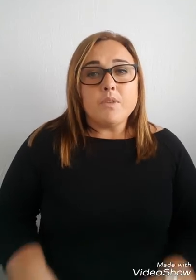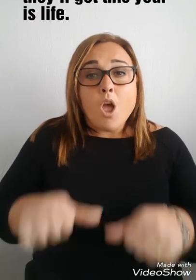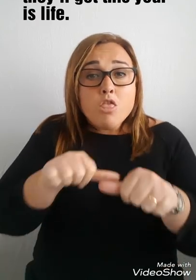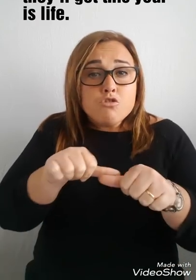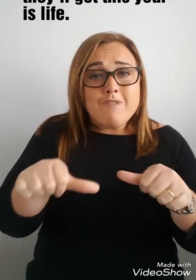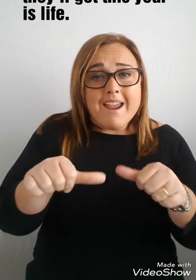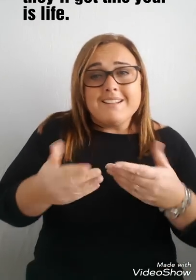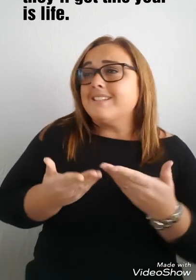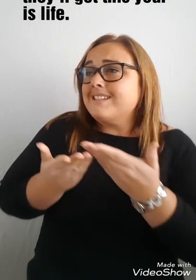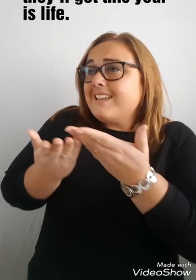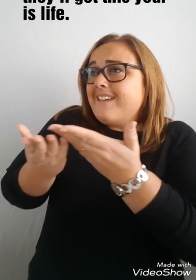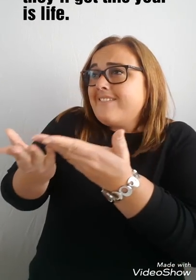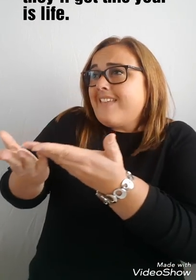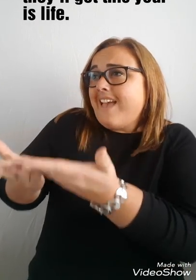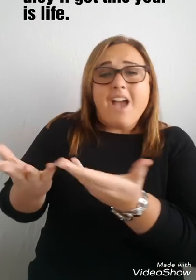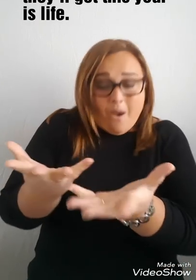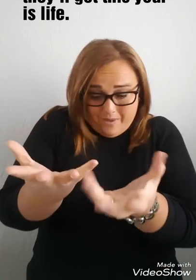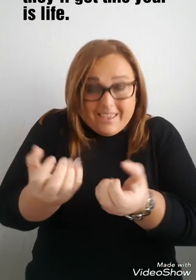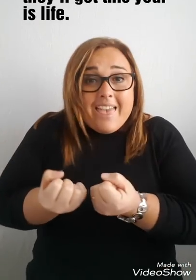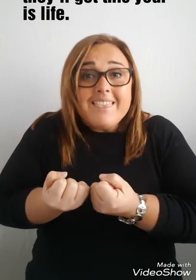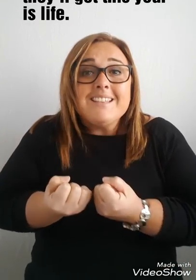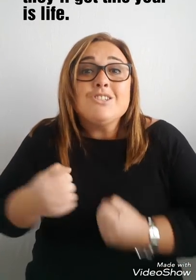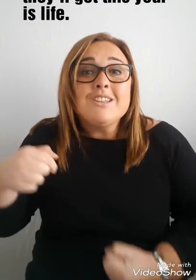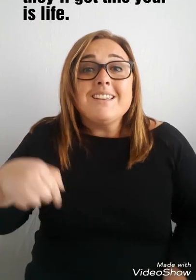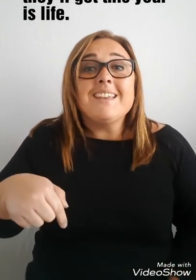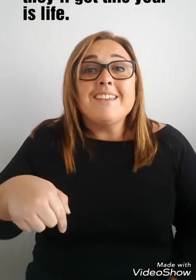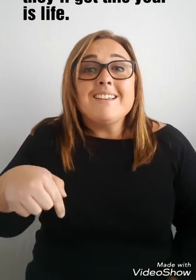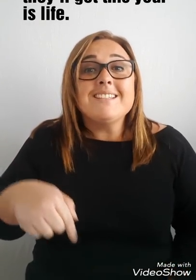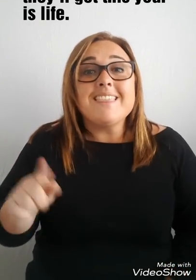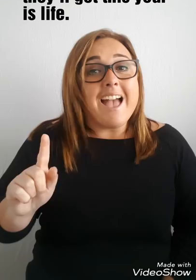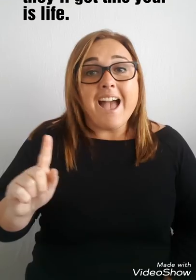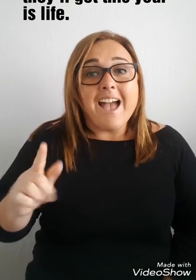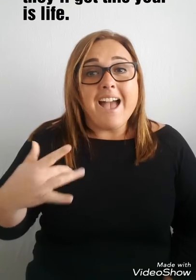We'll skip there, but this year is fine